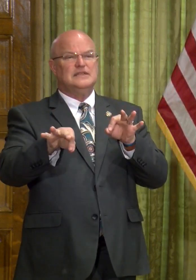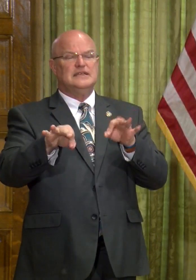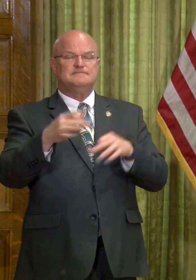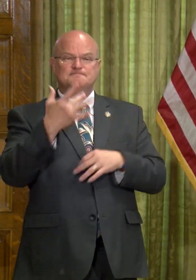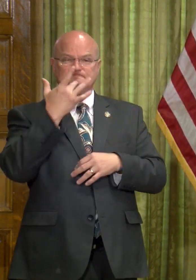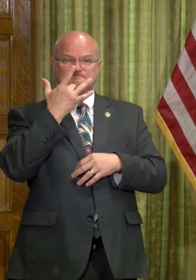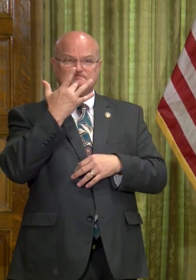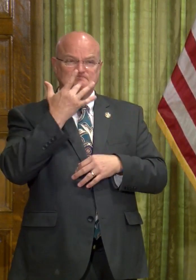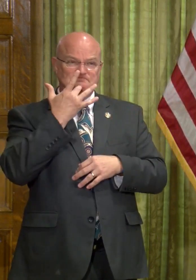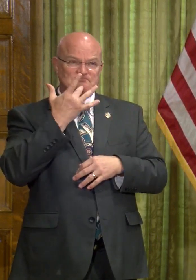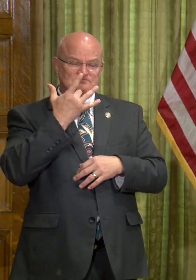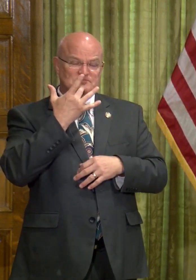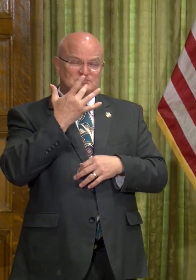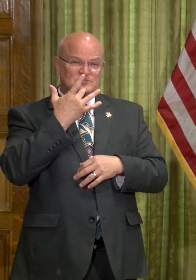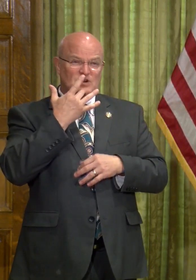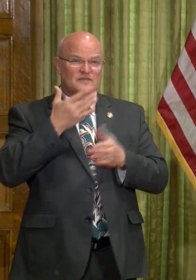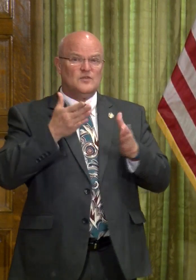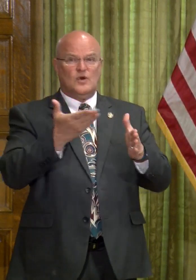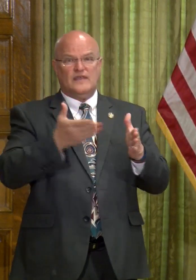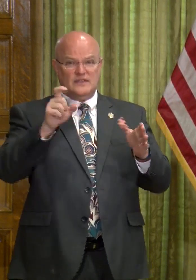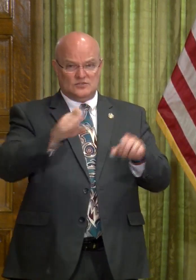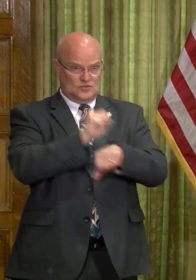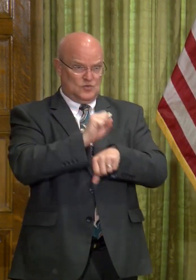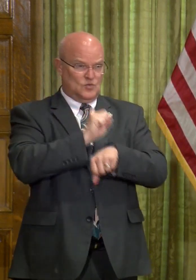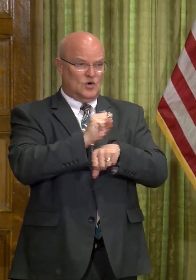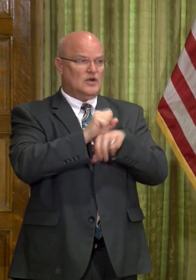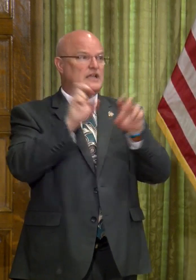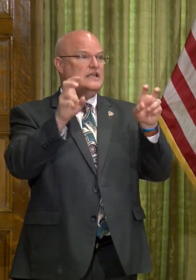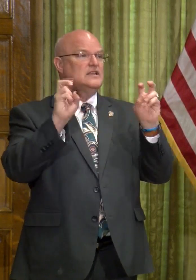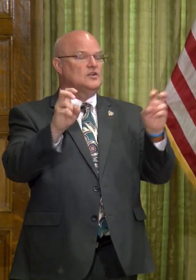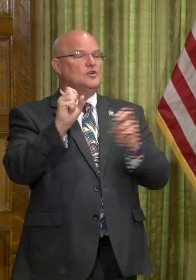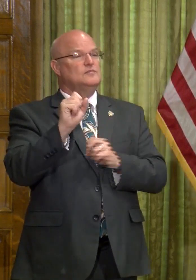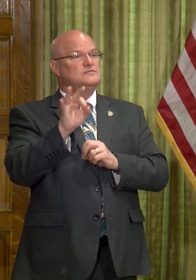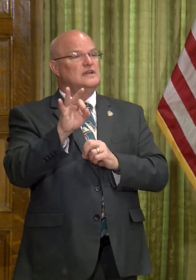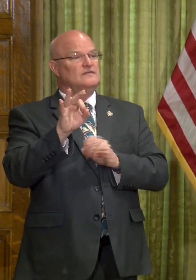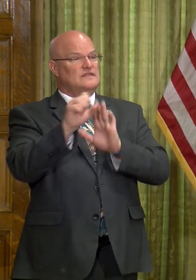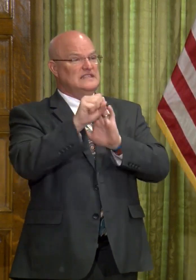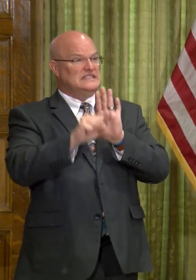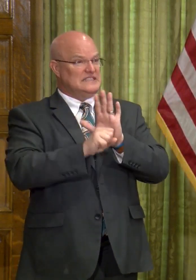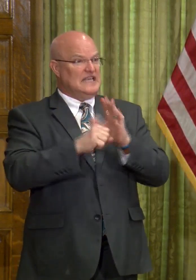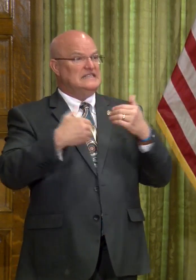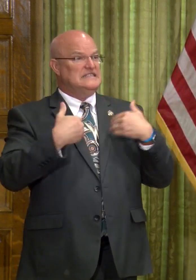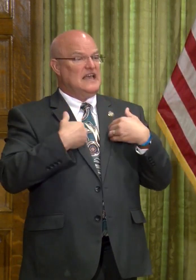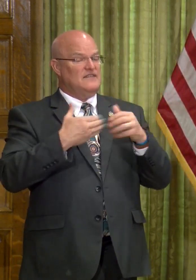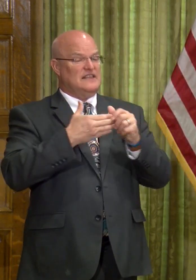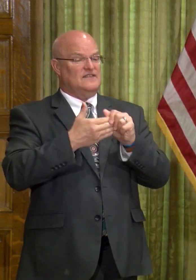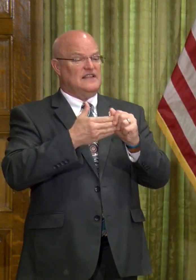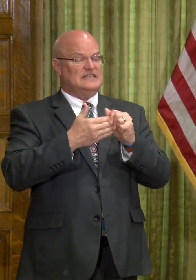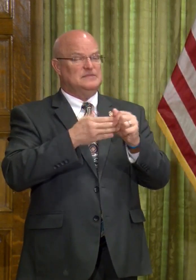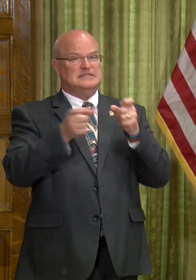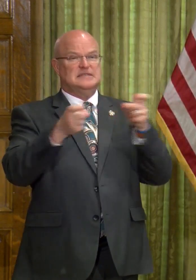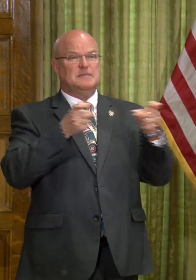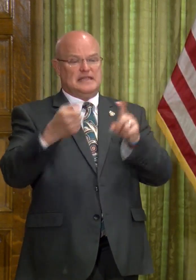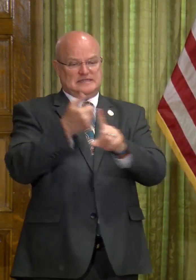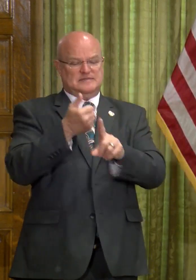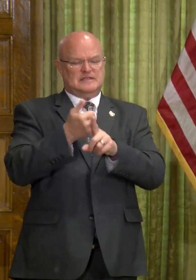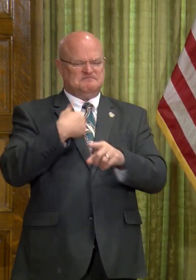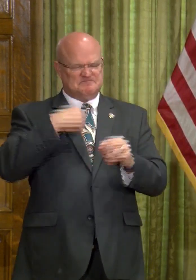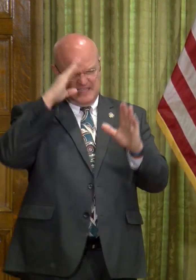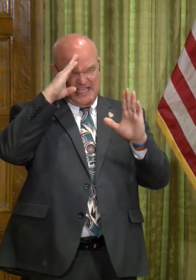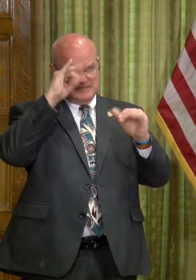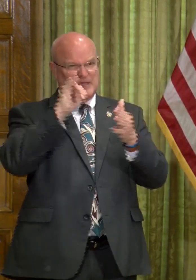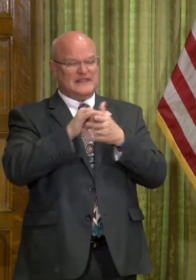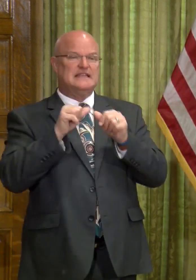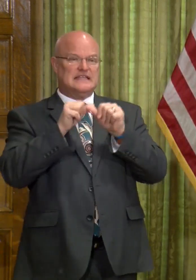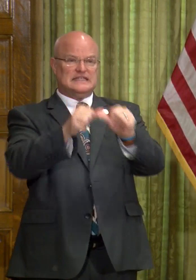prerogative and, and, and the way things should work in terms of, of the states having the flexibility to manage it. And I expect that